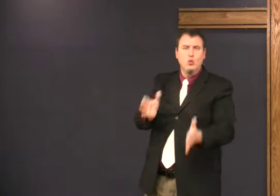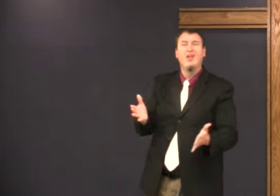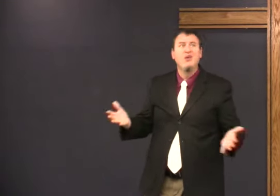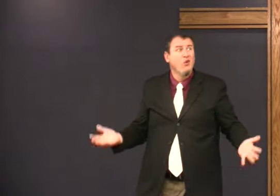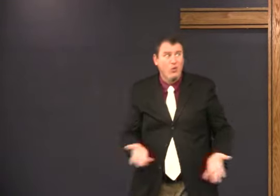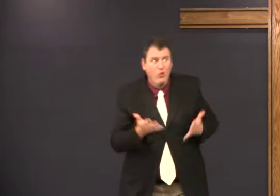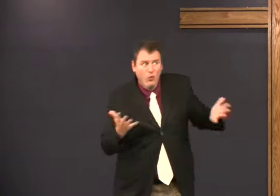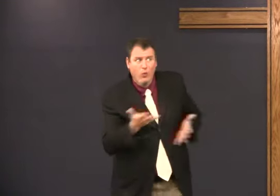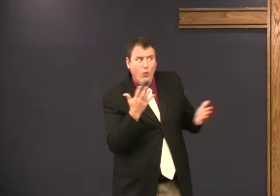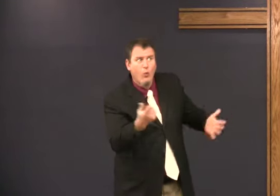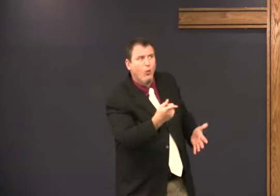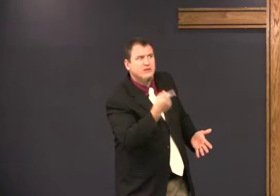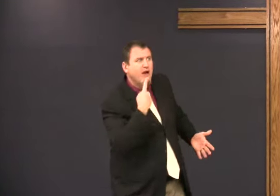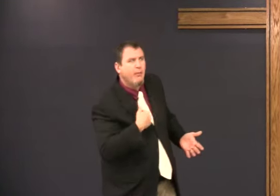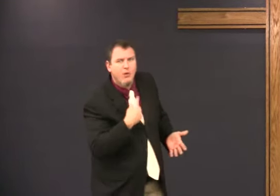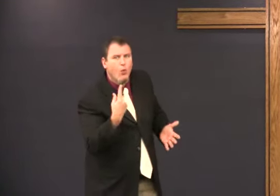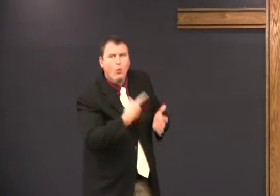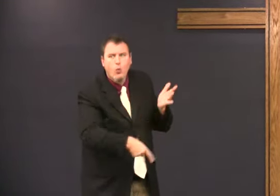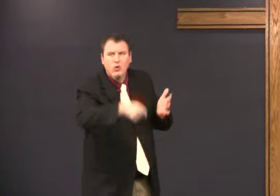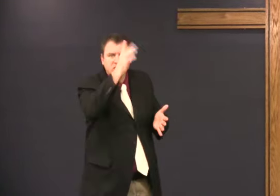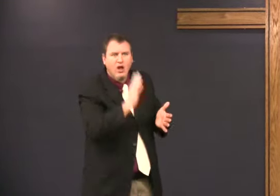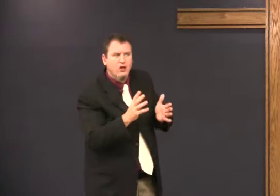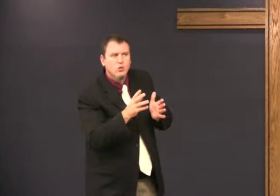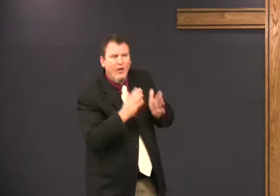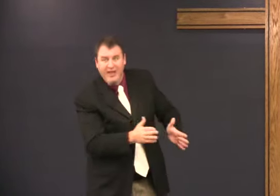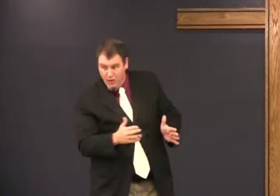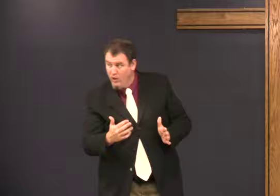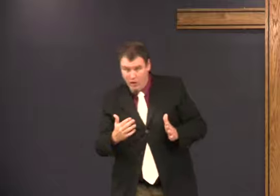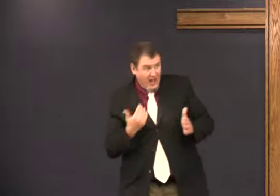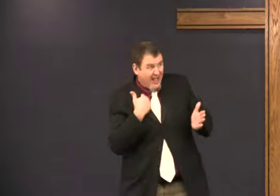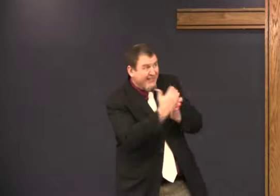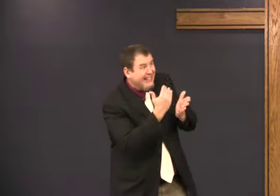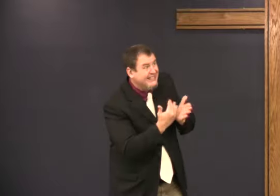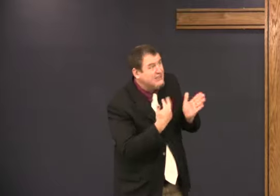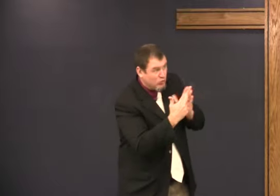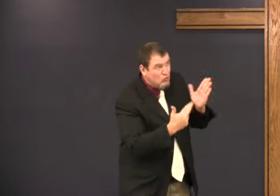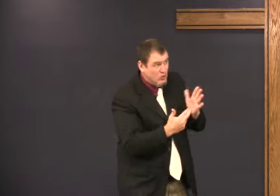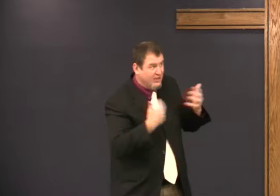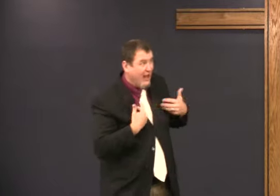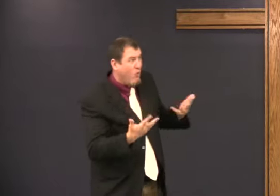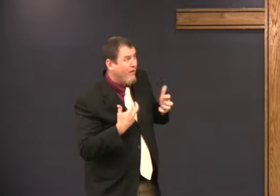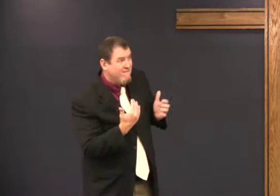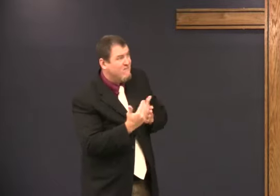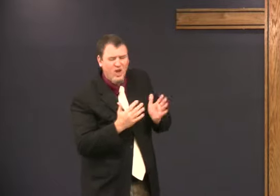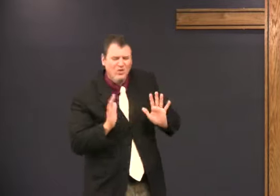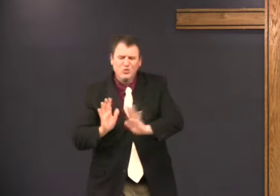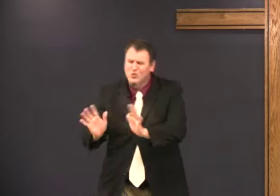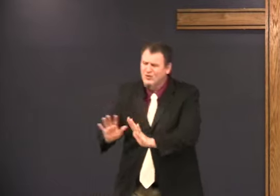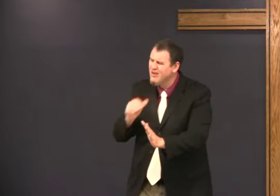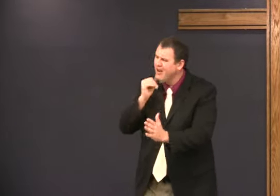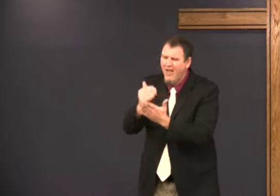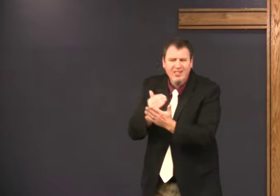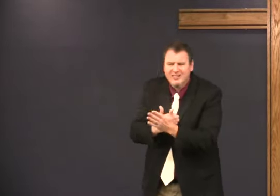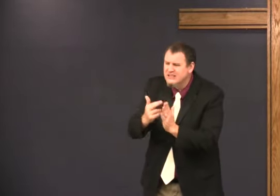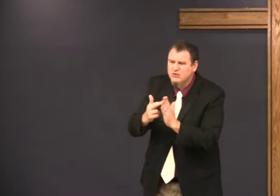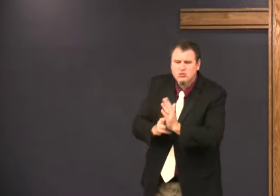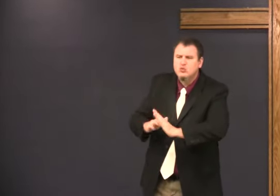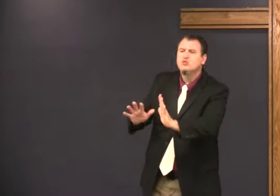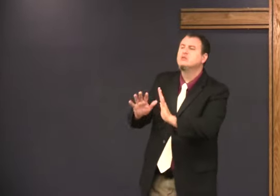Do you follow the gospel? Well, okay, tell me, what is God like? Do have a list of rules? No, there's no